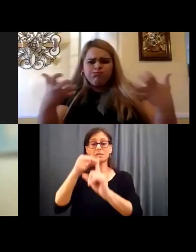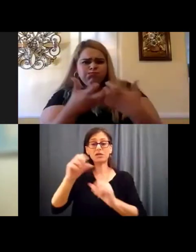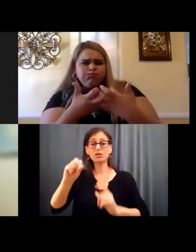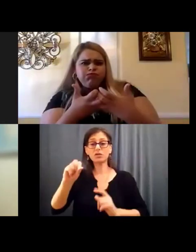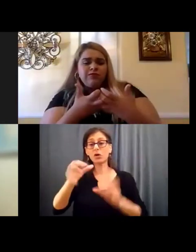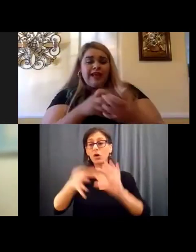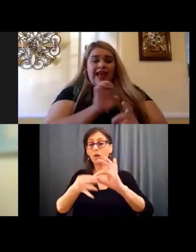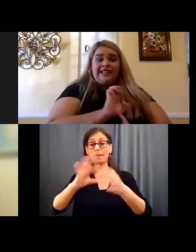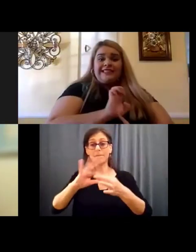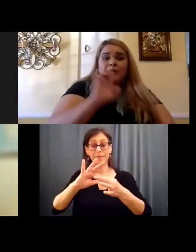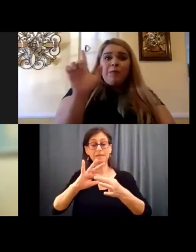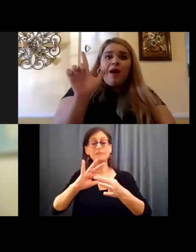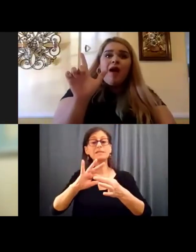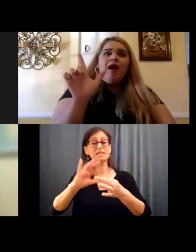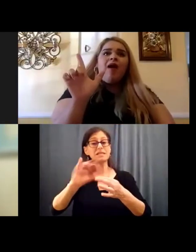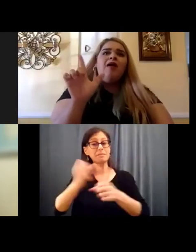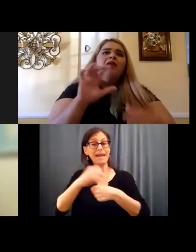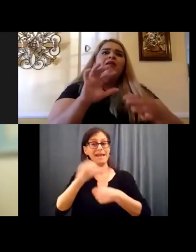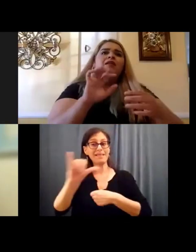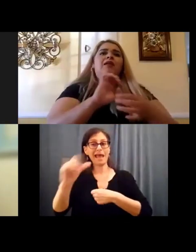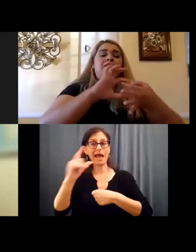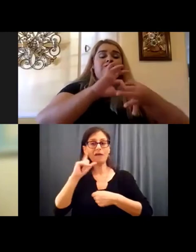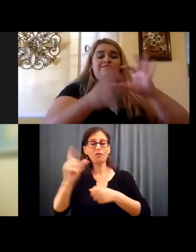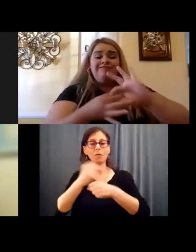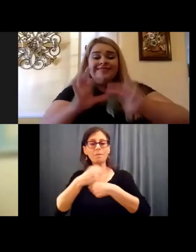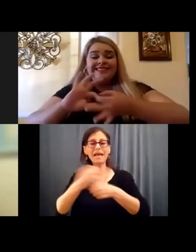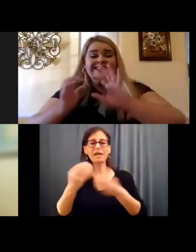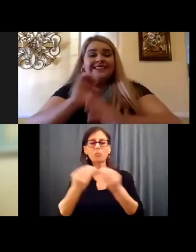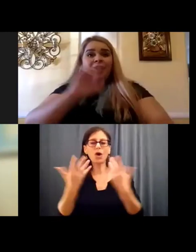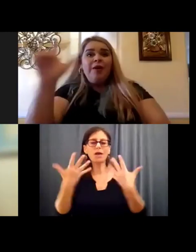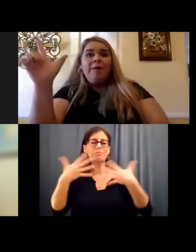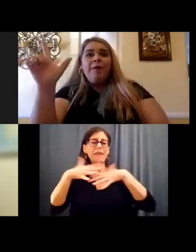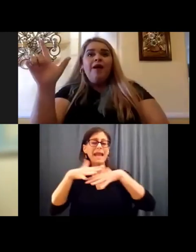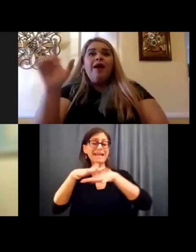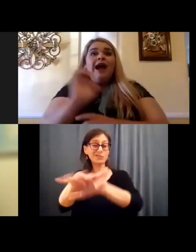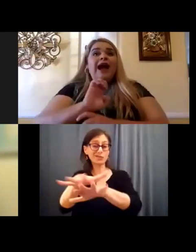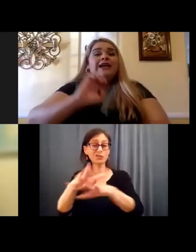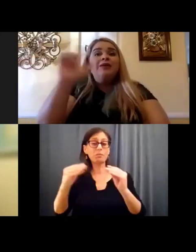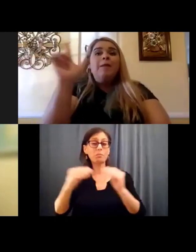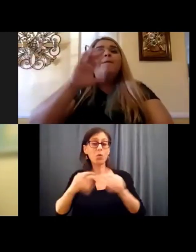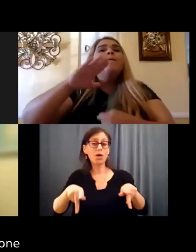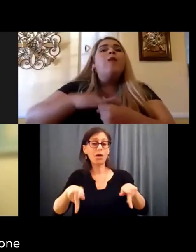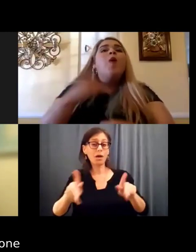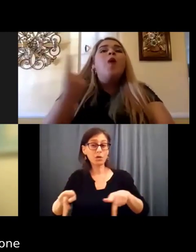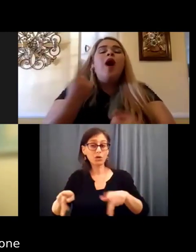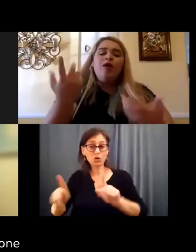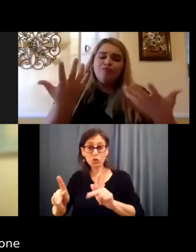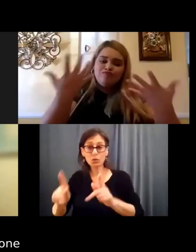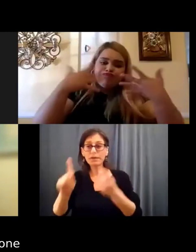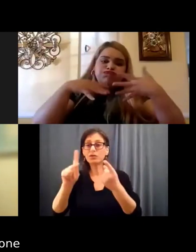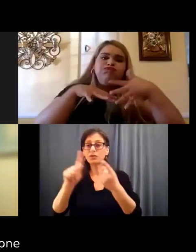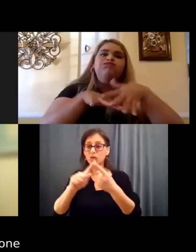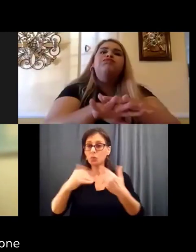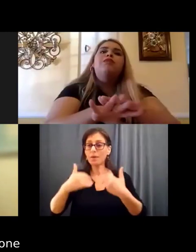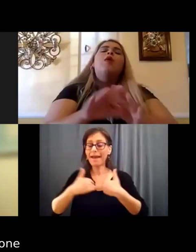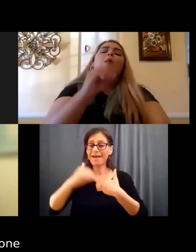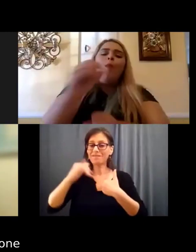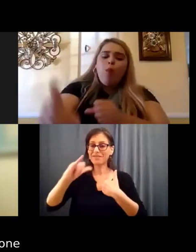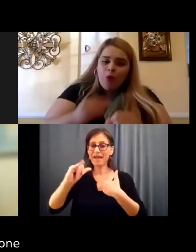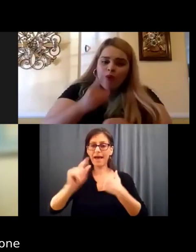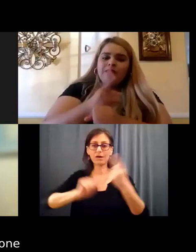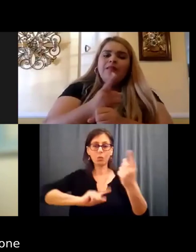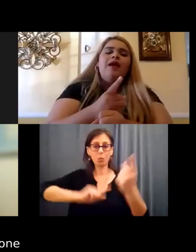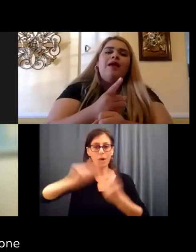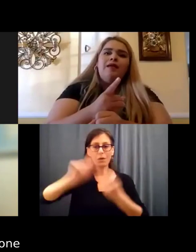Olympics created that to try to create more of a mainstream and more opportunity to have that one-on